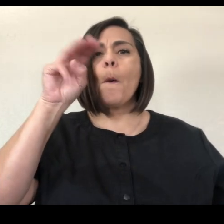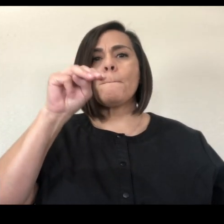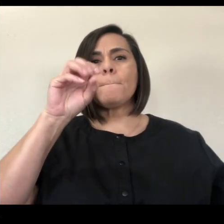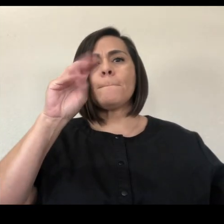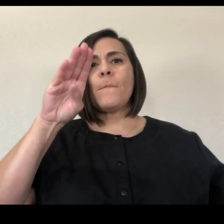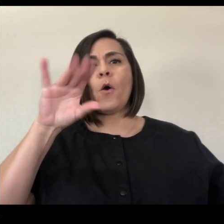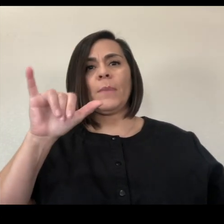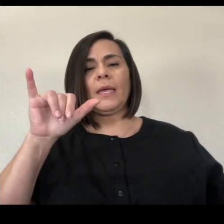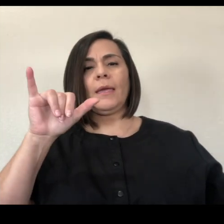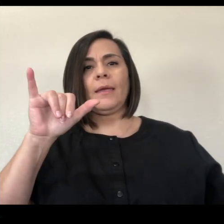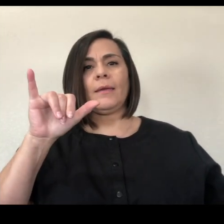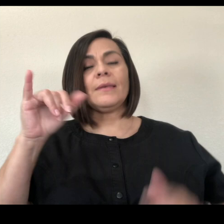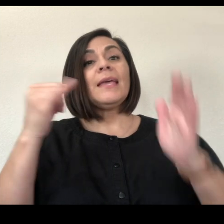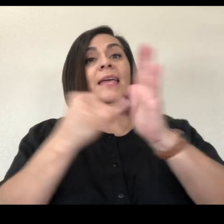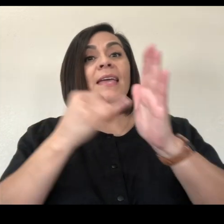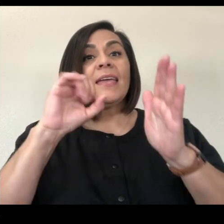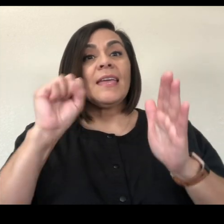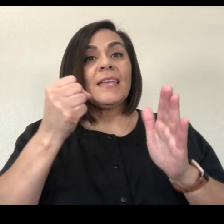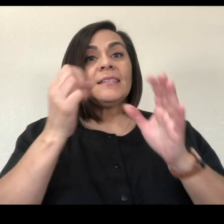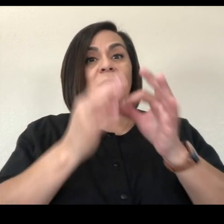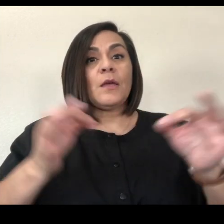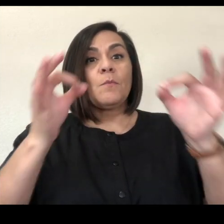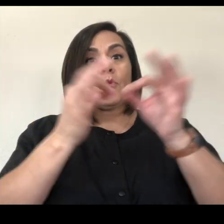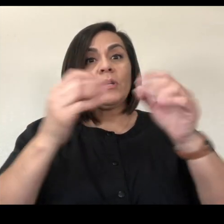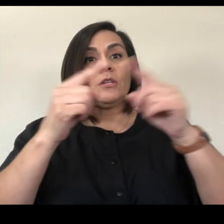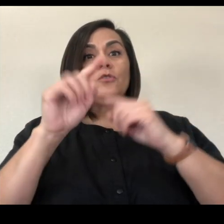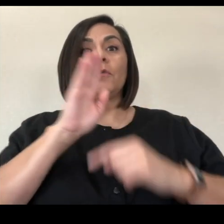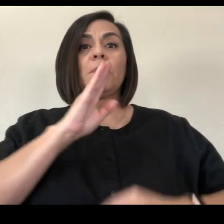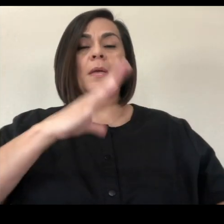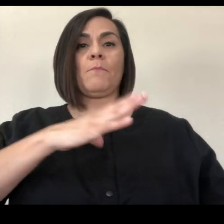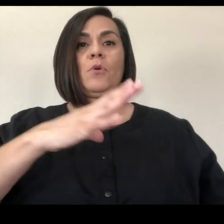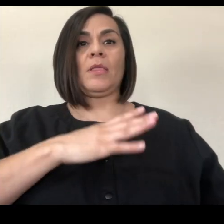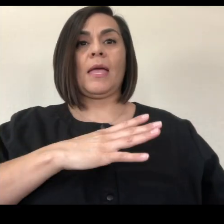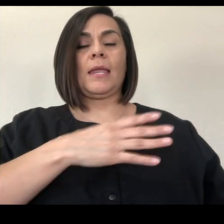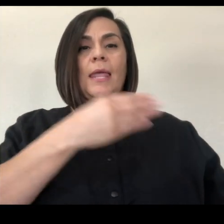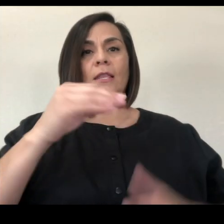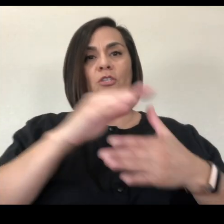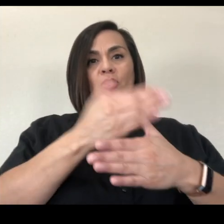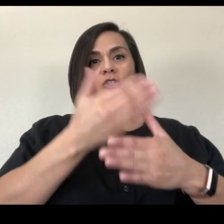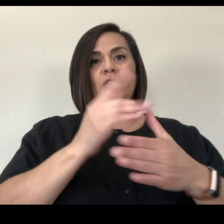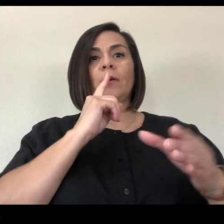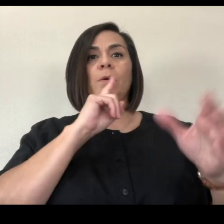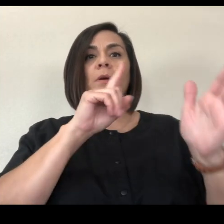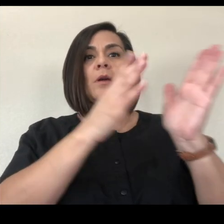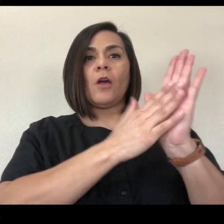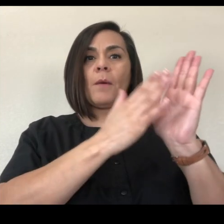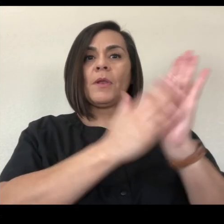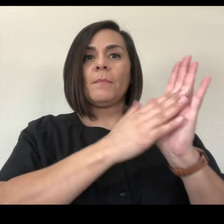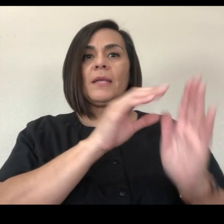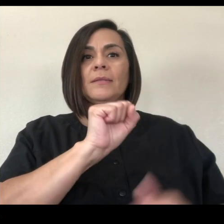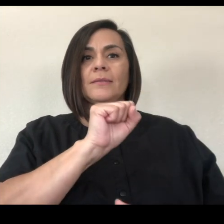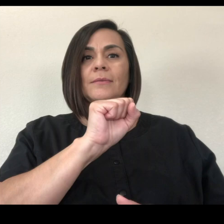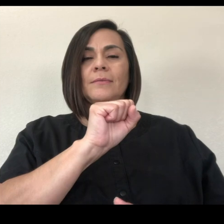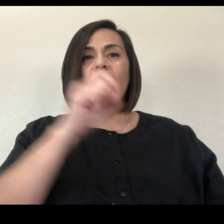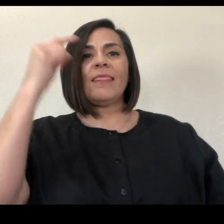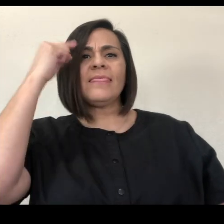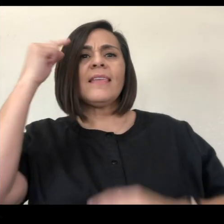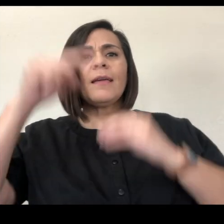It's important to be polite and share compliments. You should think about how others might